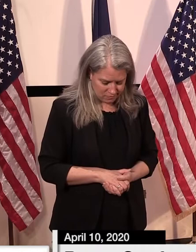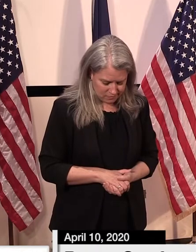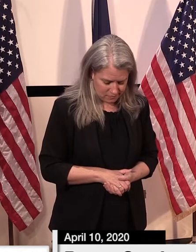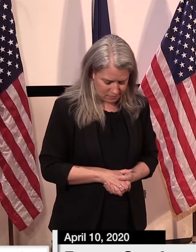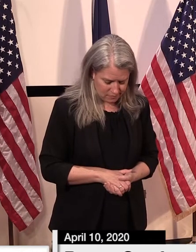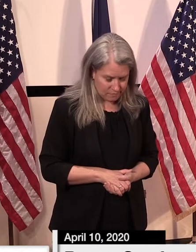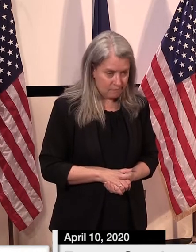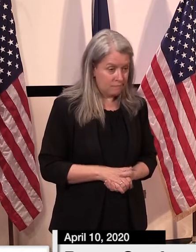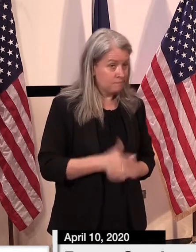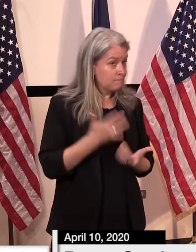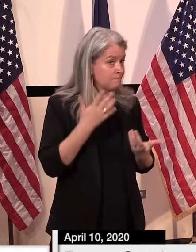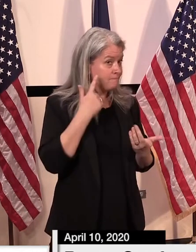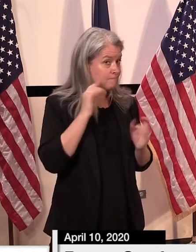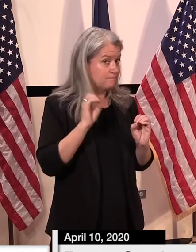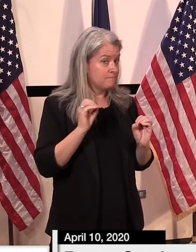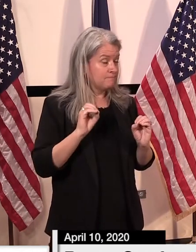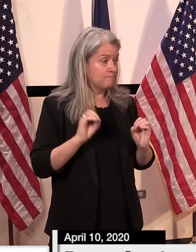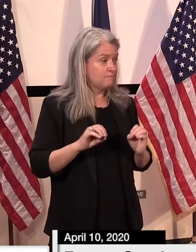Ann Galloway.